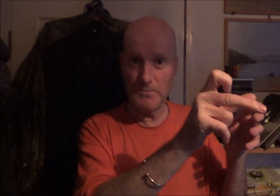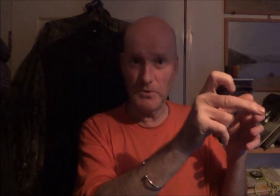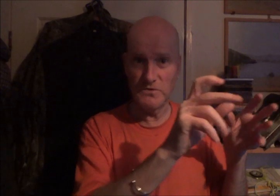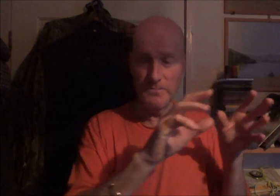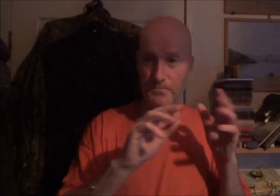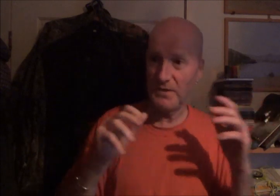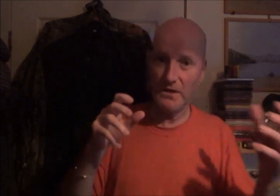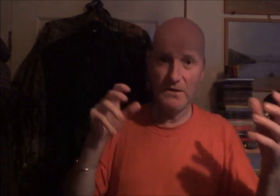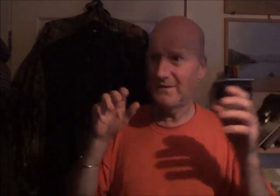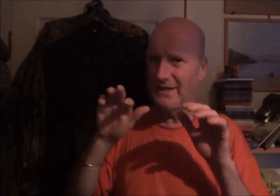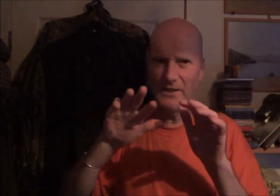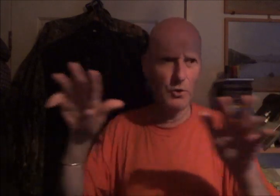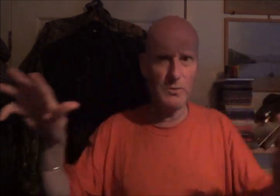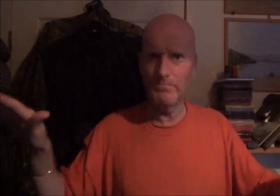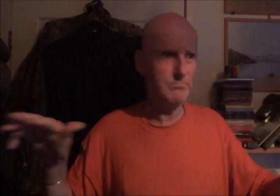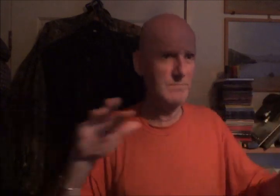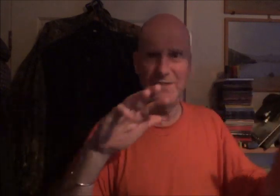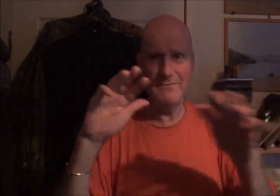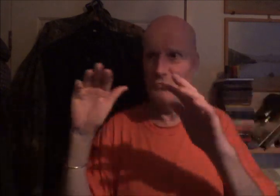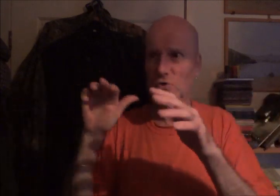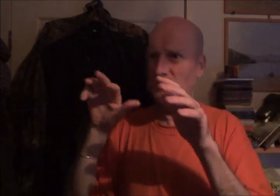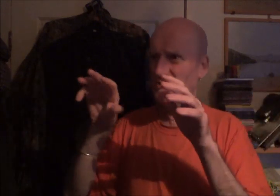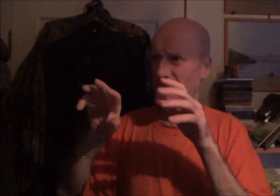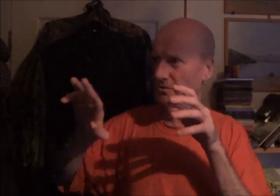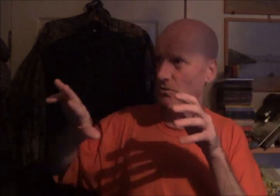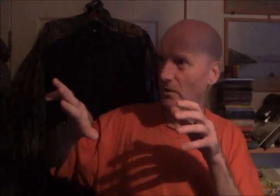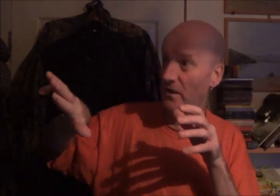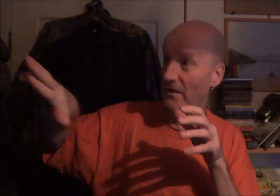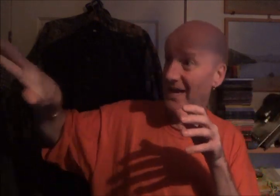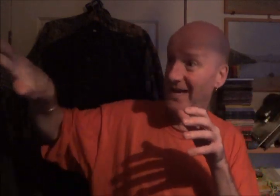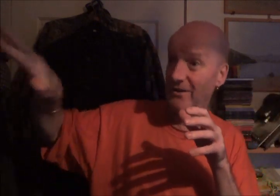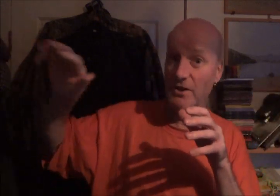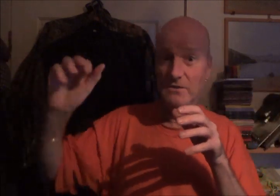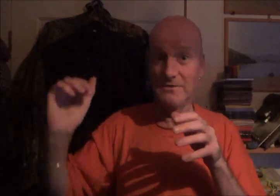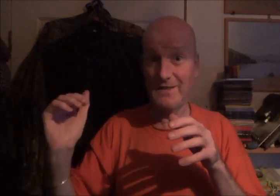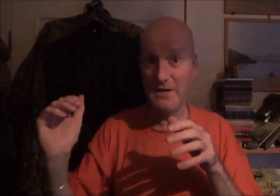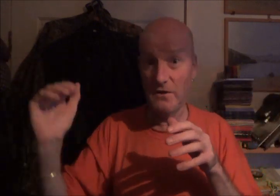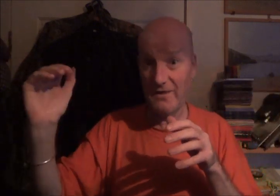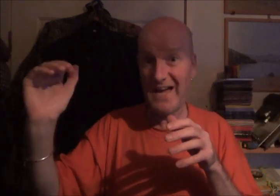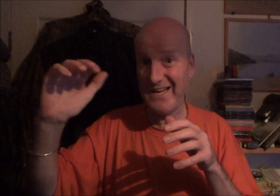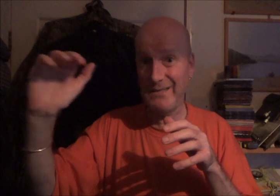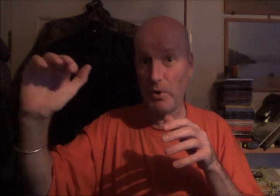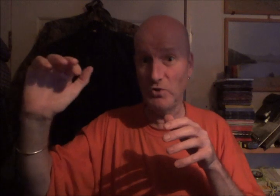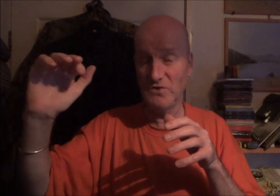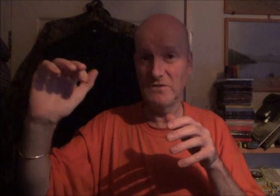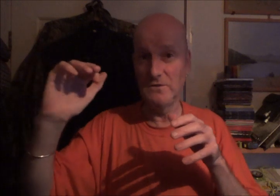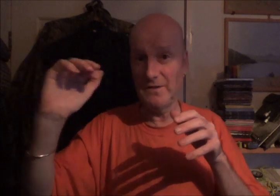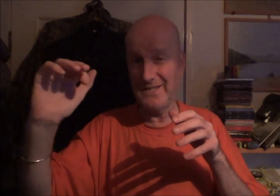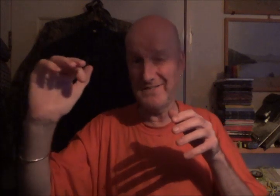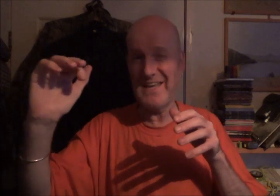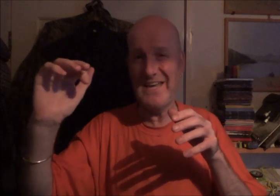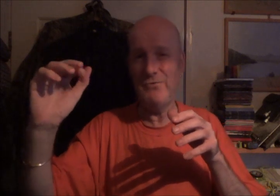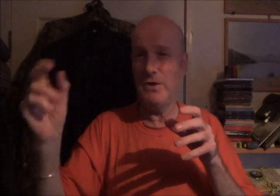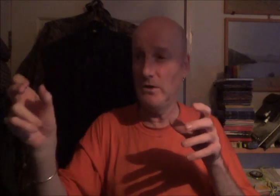trig point. Then they'd look across to another area, another high point, highest area.